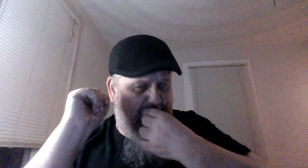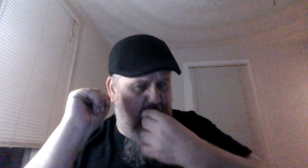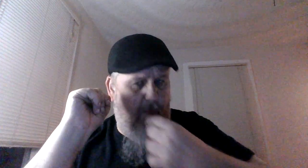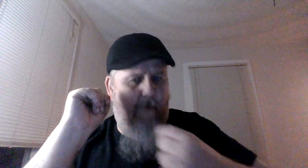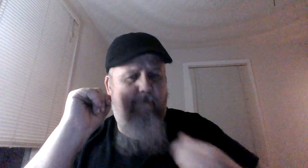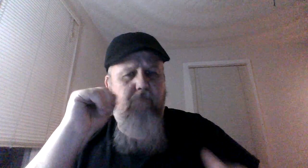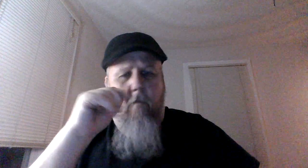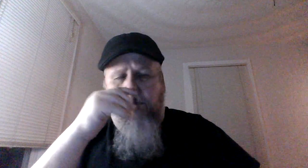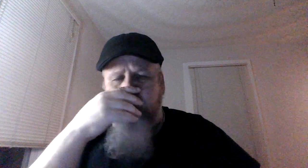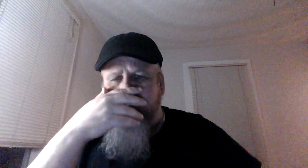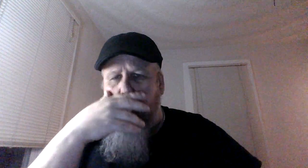hmm hmm